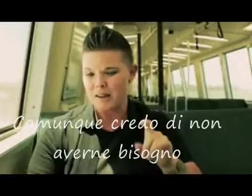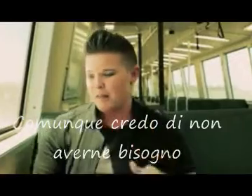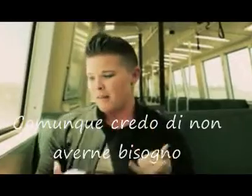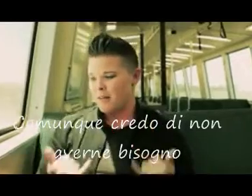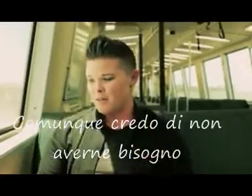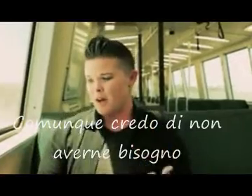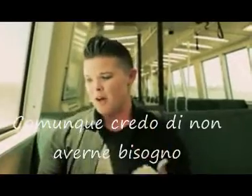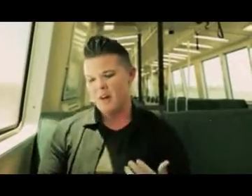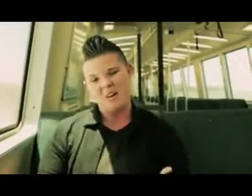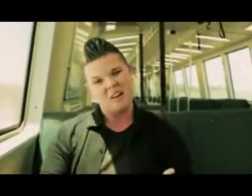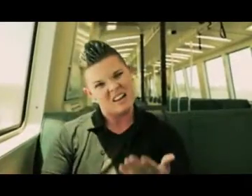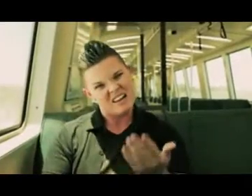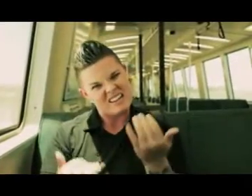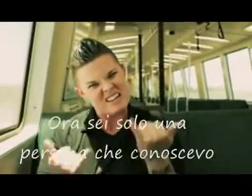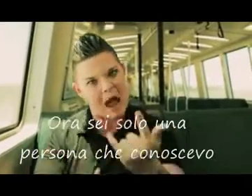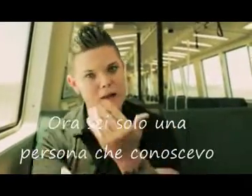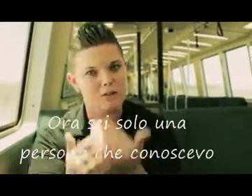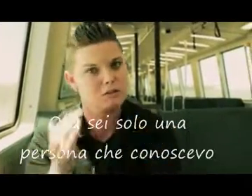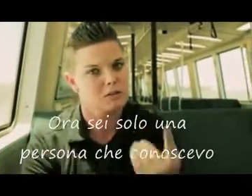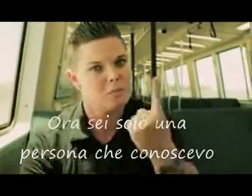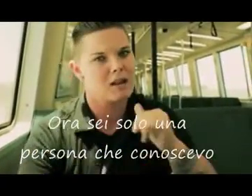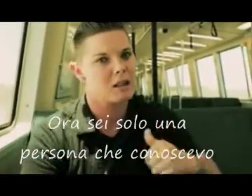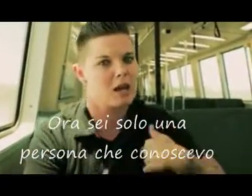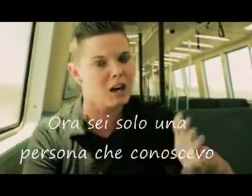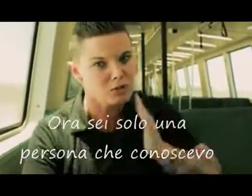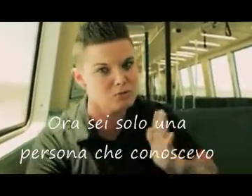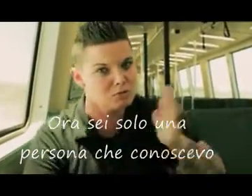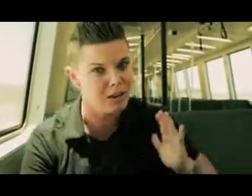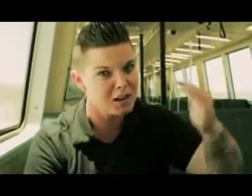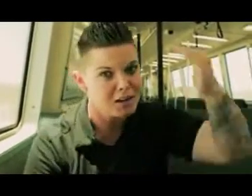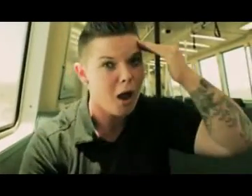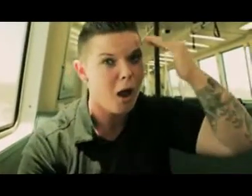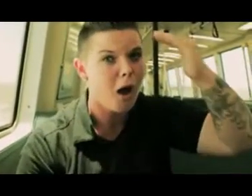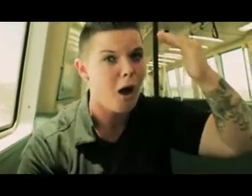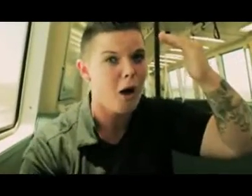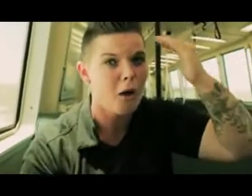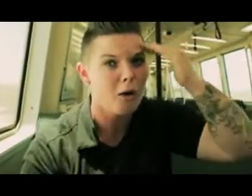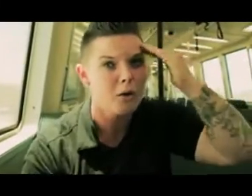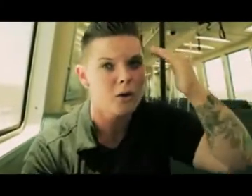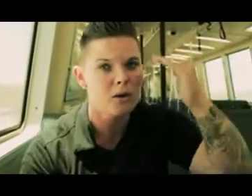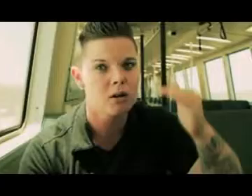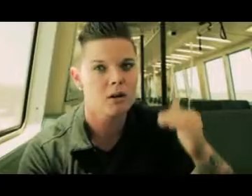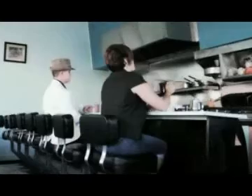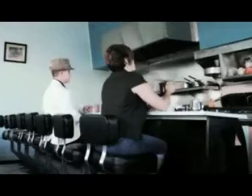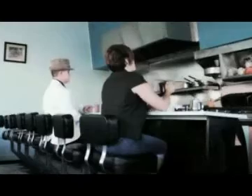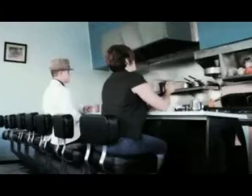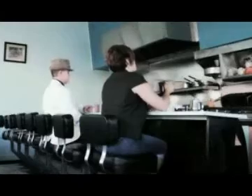need that though Now you're just somebody that I used to know Somebody that